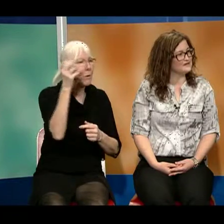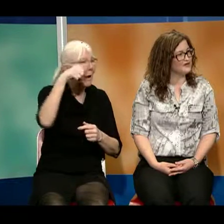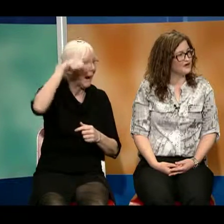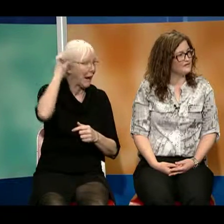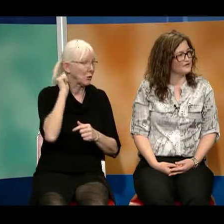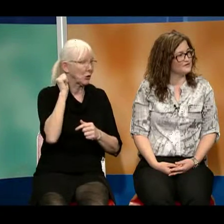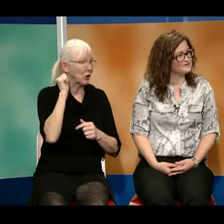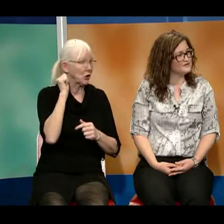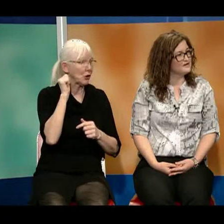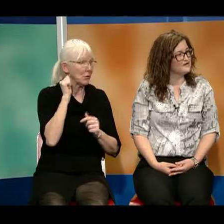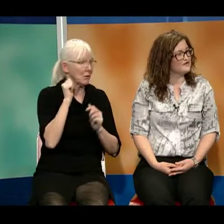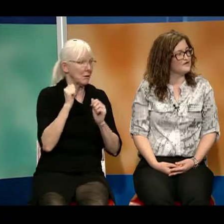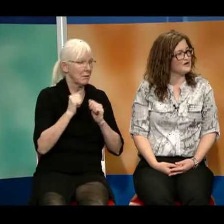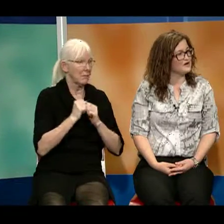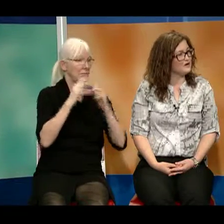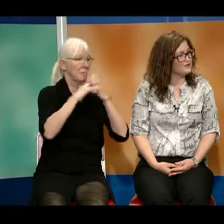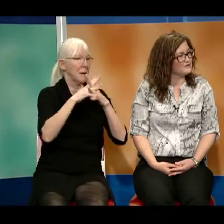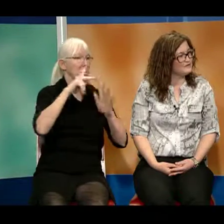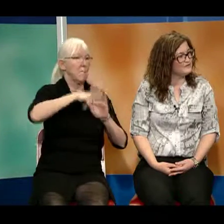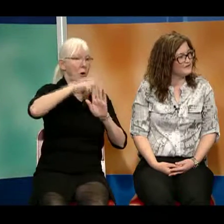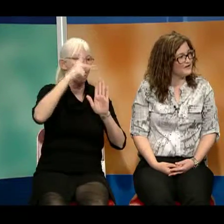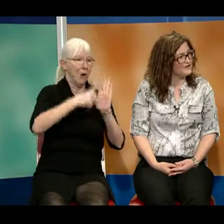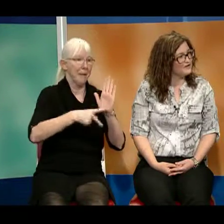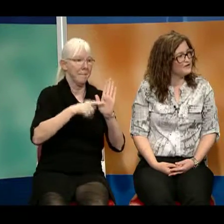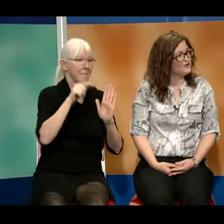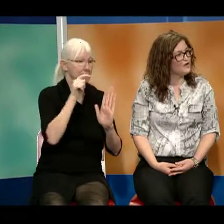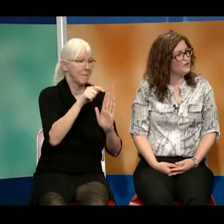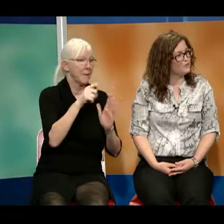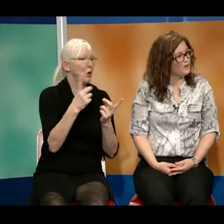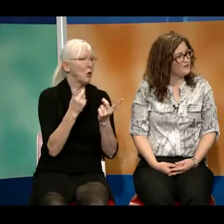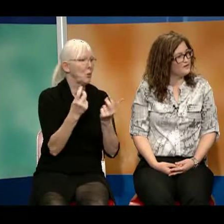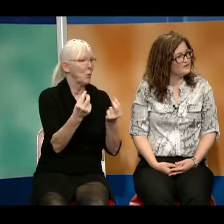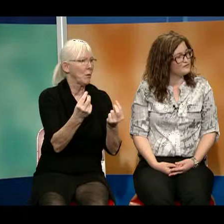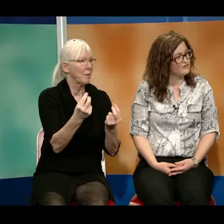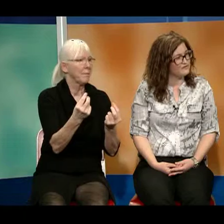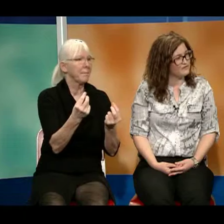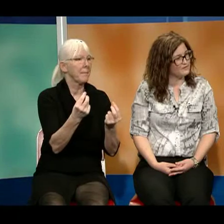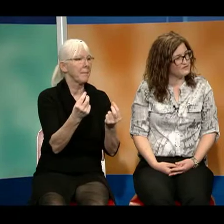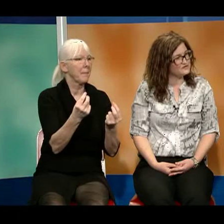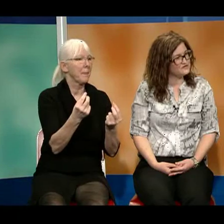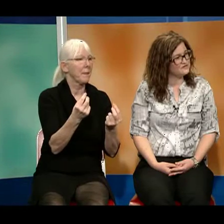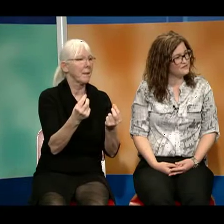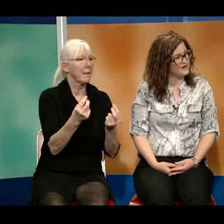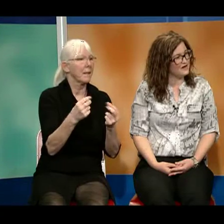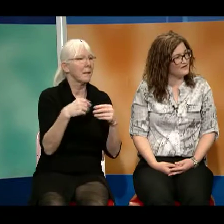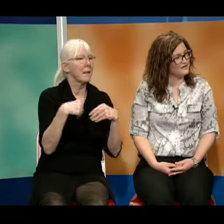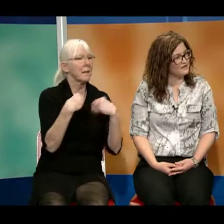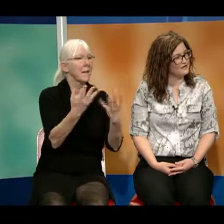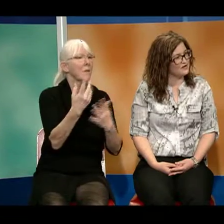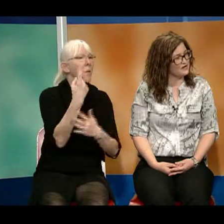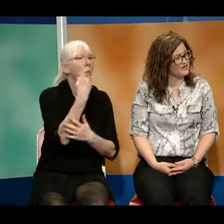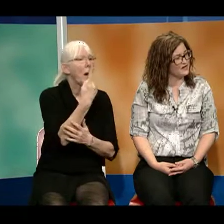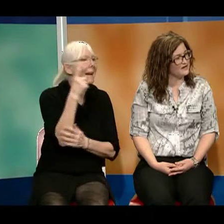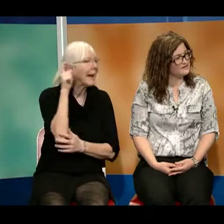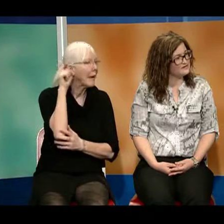it offers, for a nominal fee, one refurbished behind-the-ear hearing aid